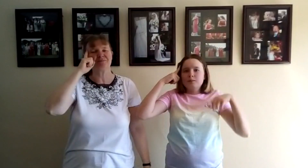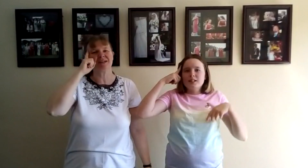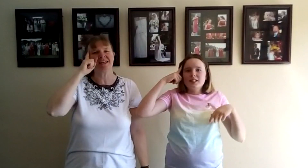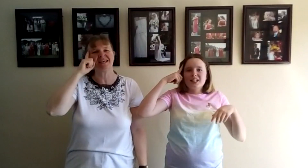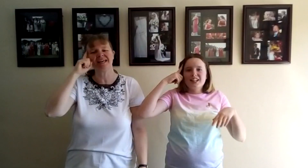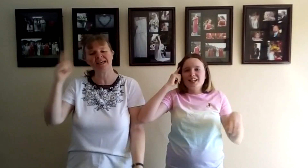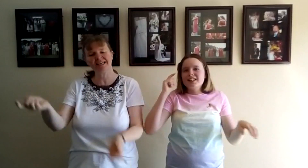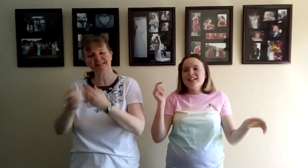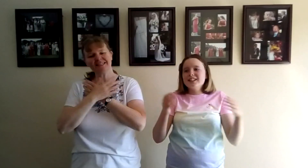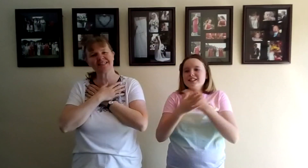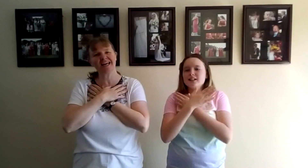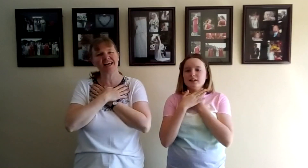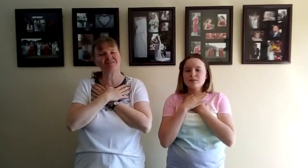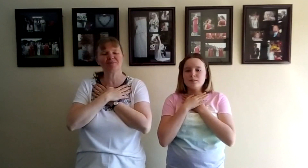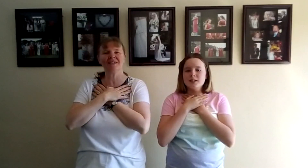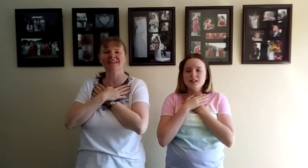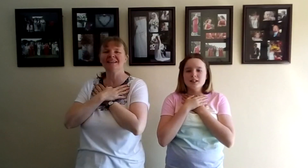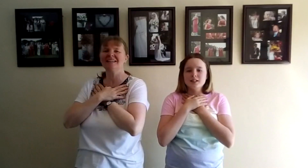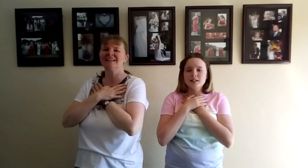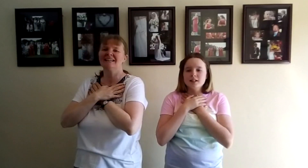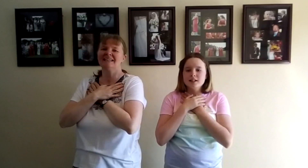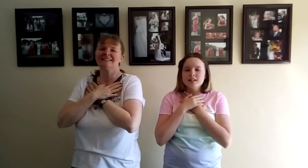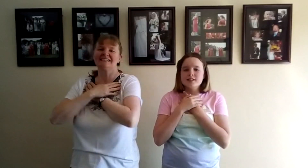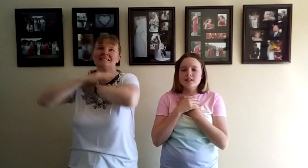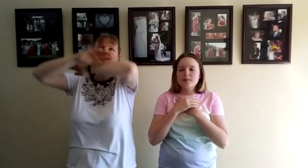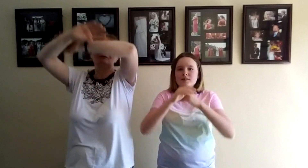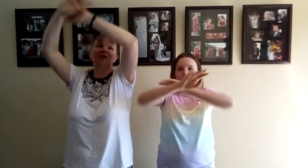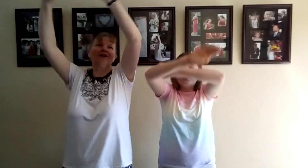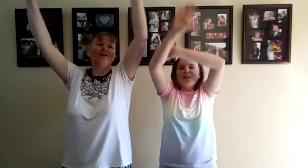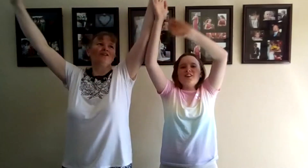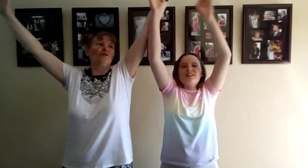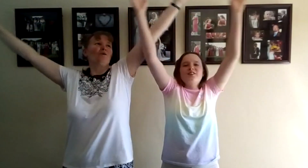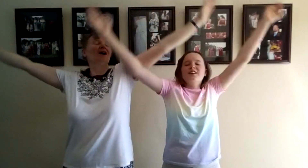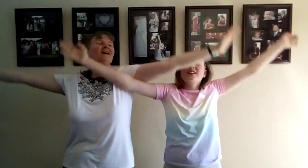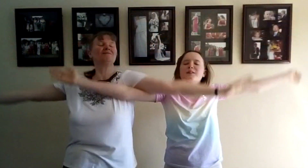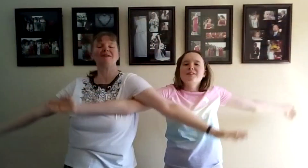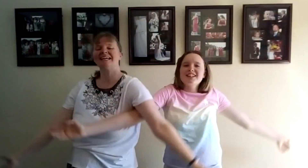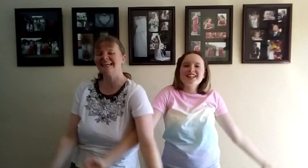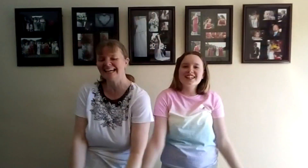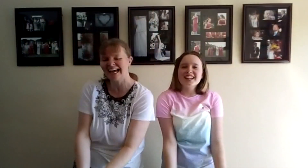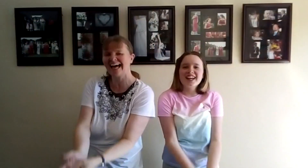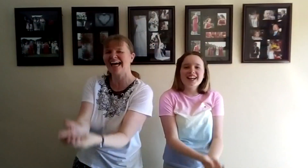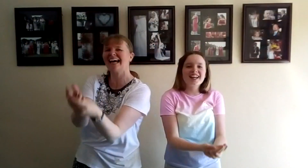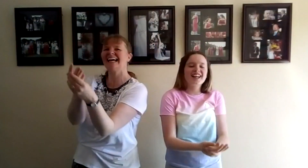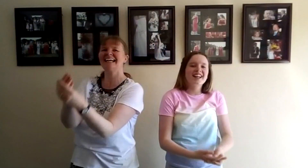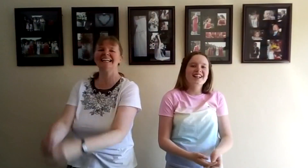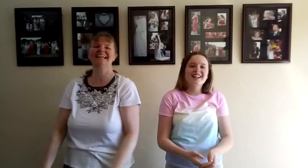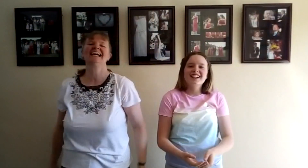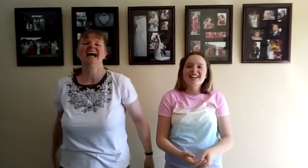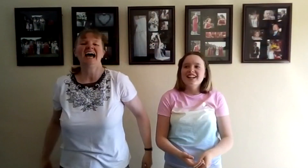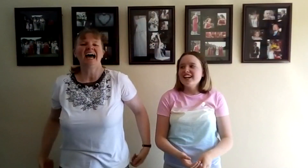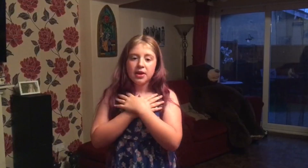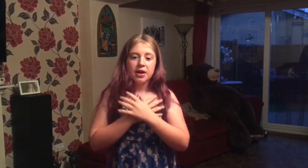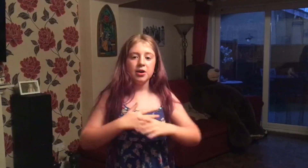me and He's loved me Since before the world began How